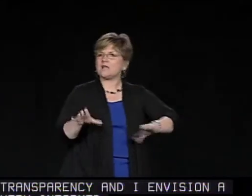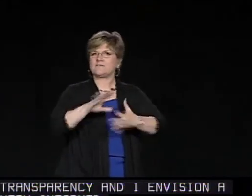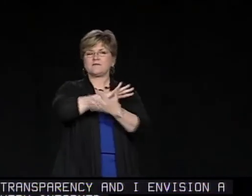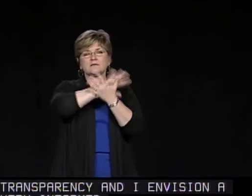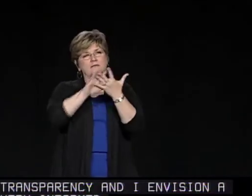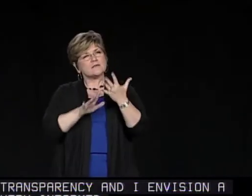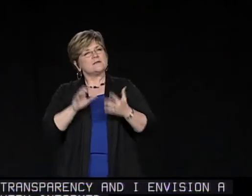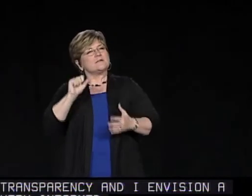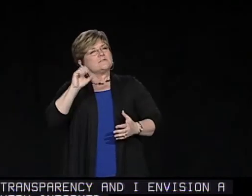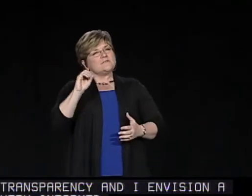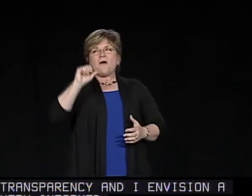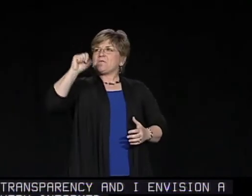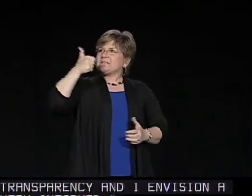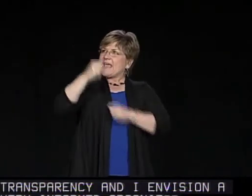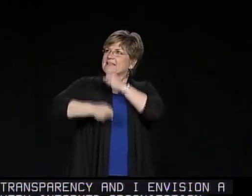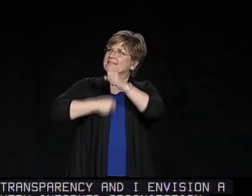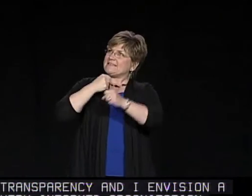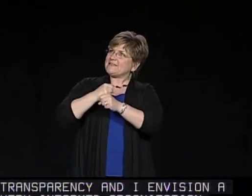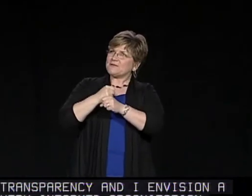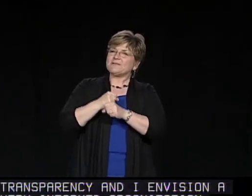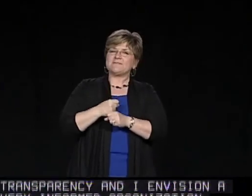I see public policy activism.